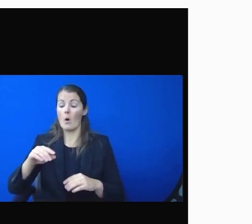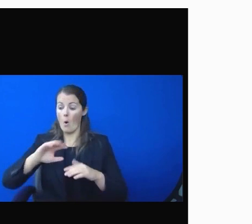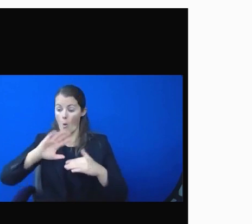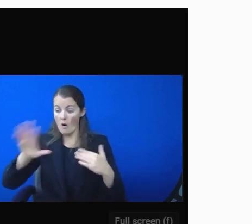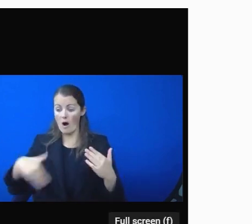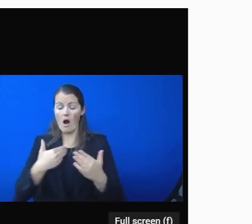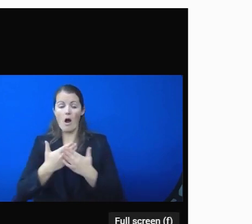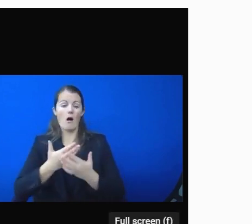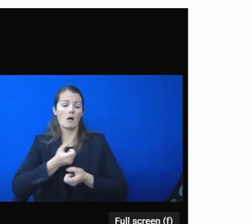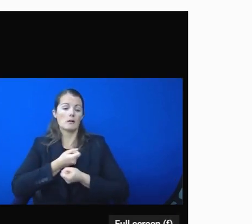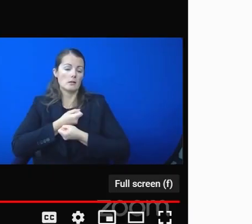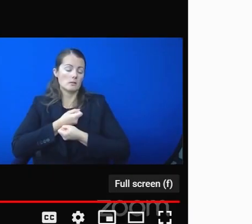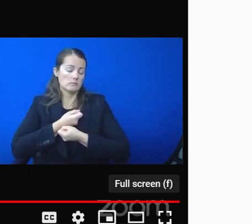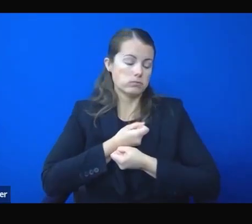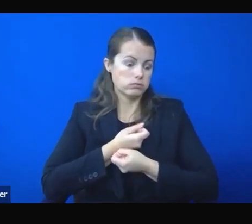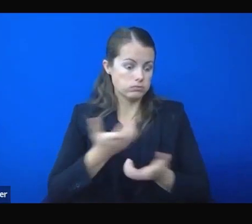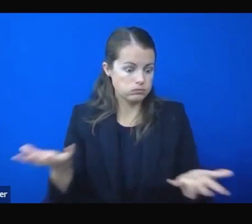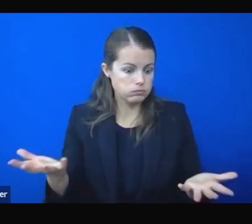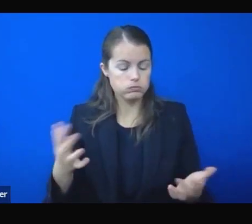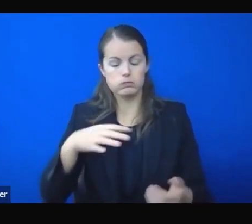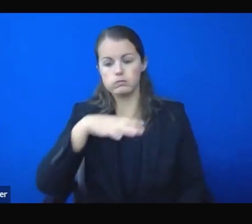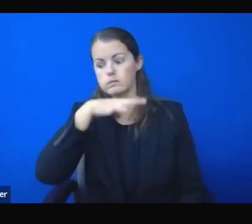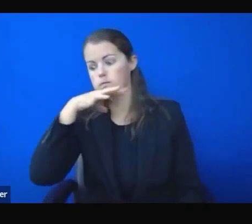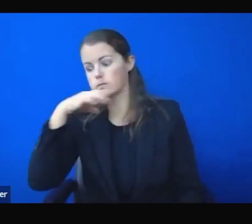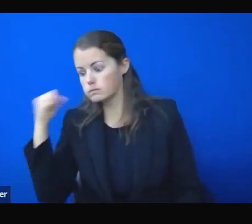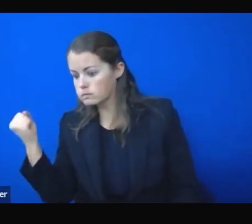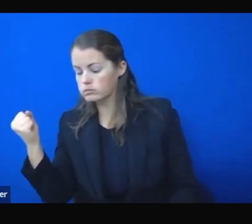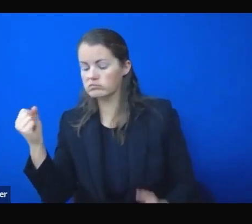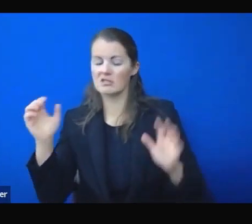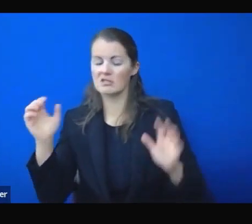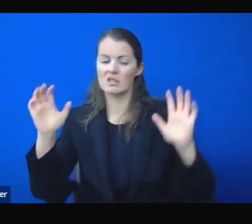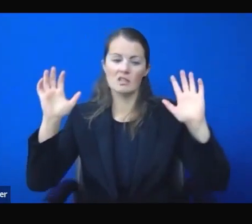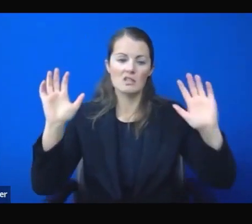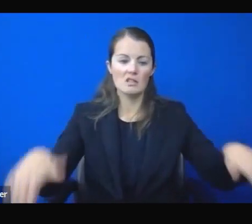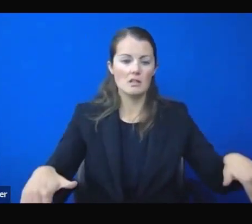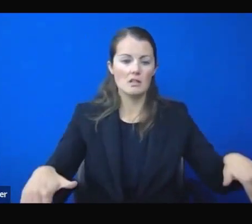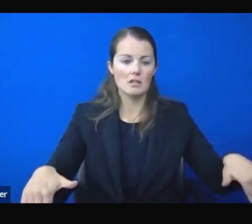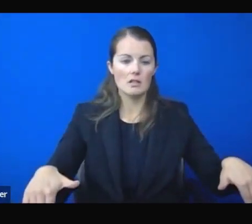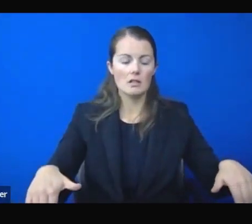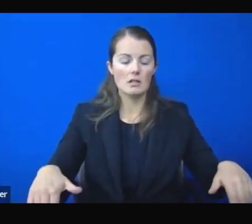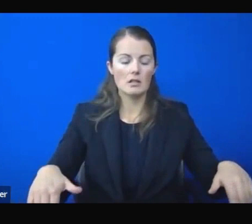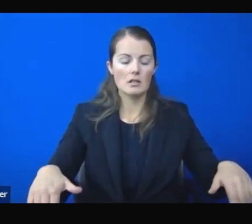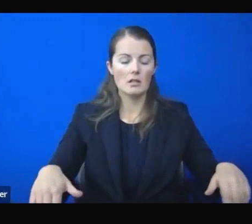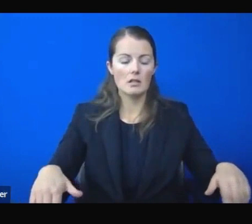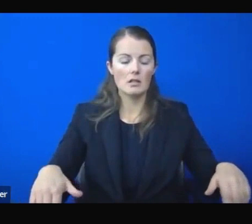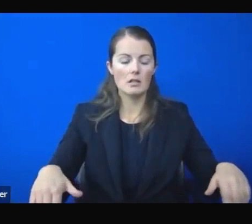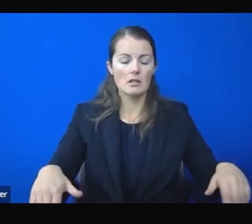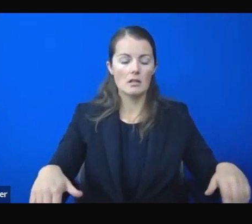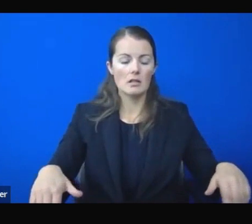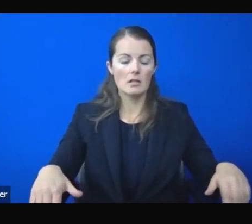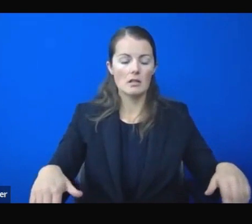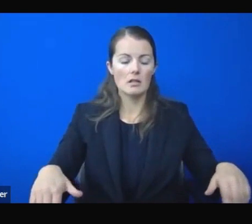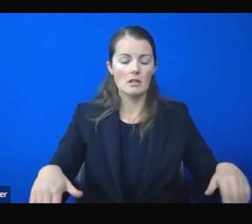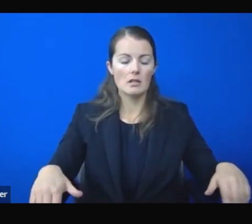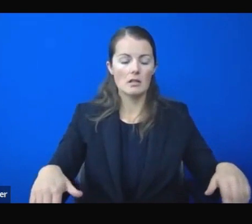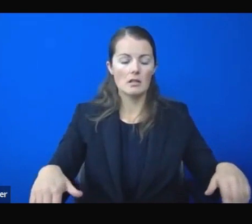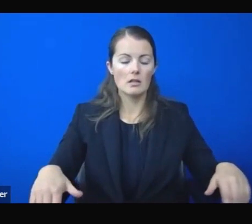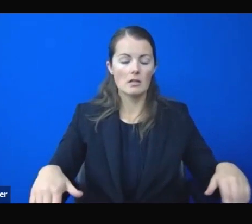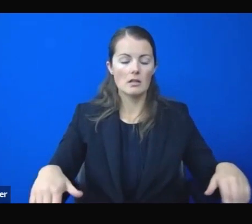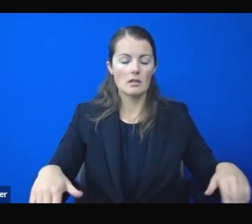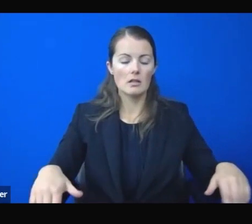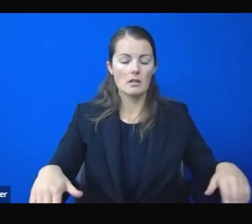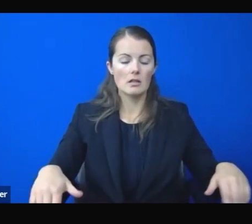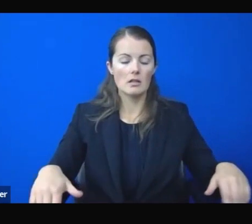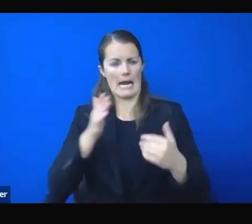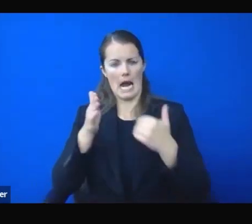towel. We have a choice. We can look to our neighbors, to the left and to the right, and say every man and woman